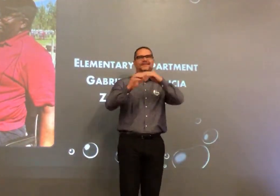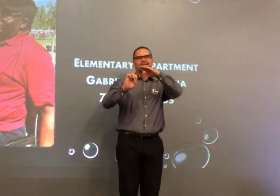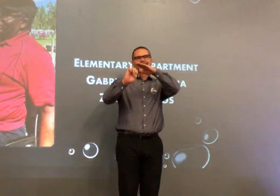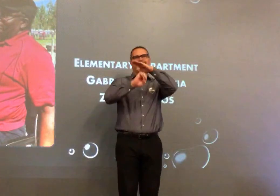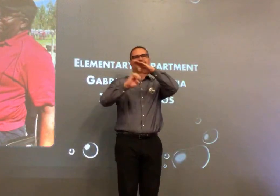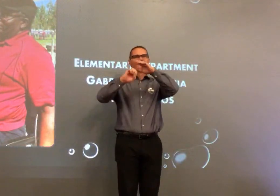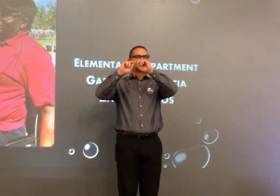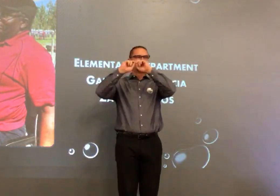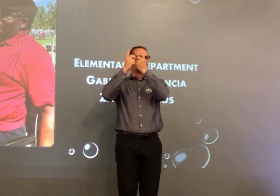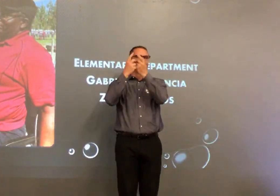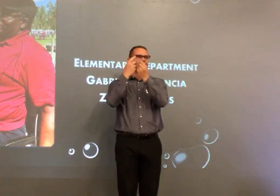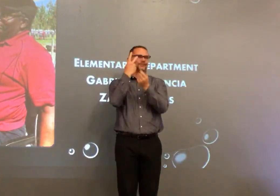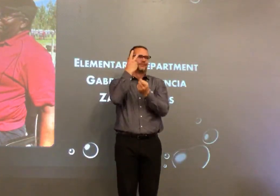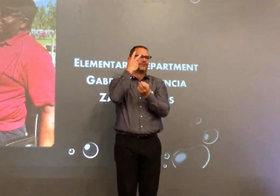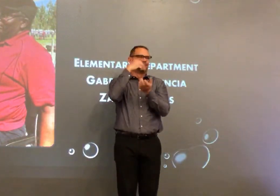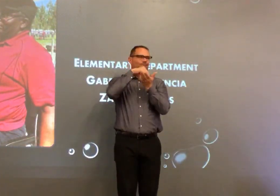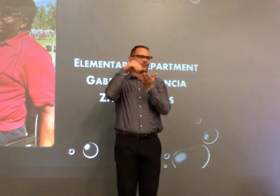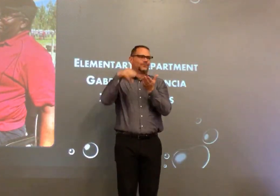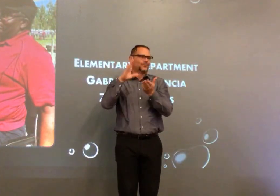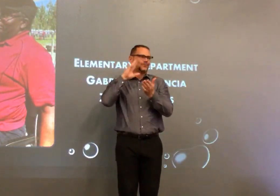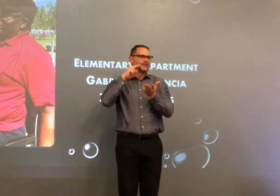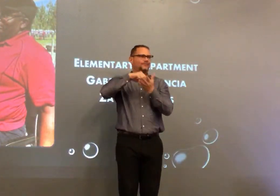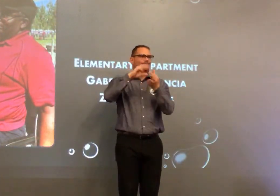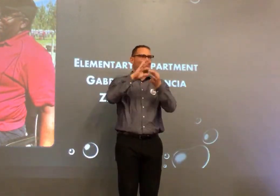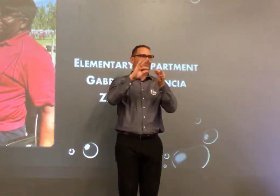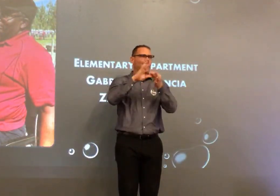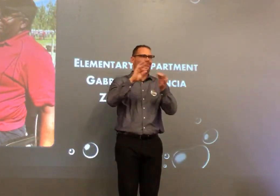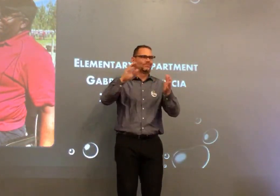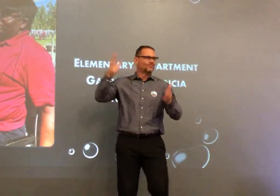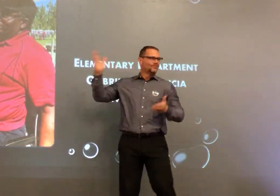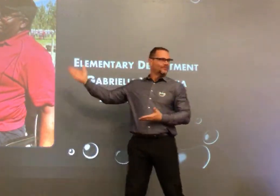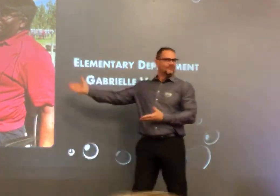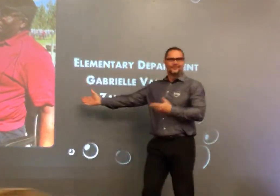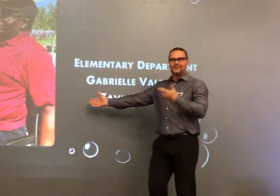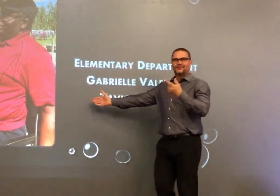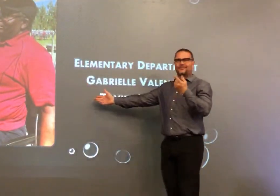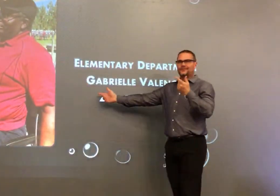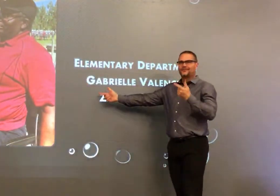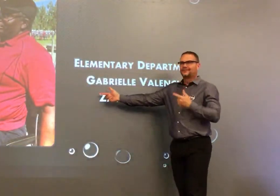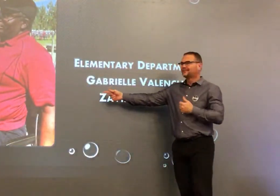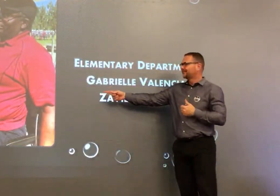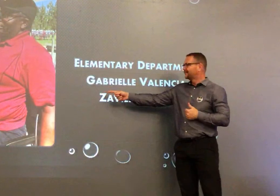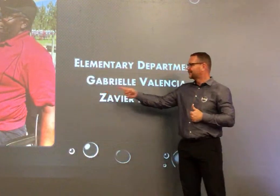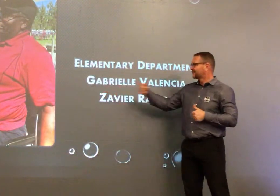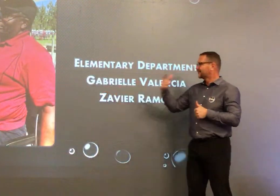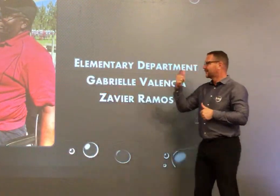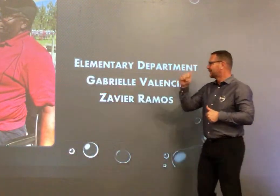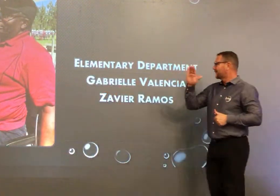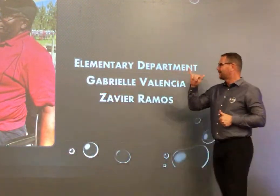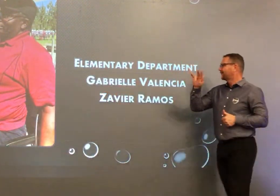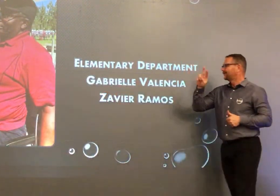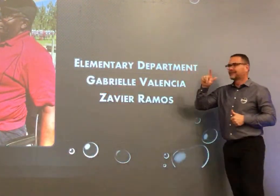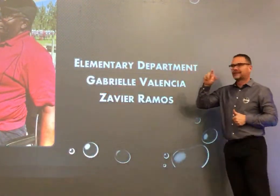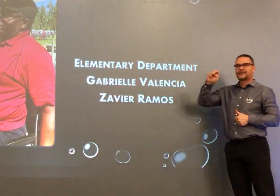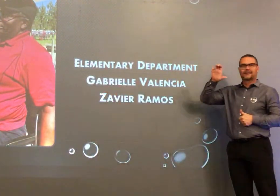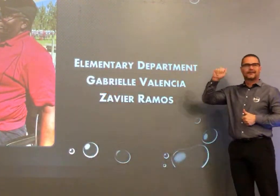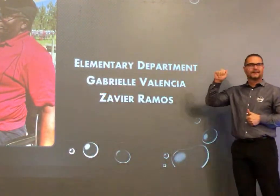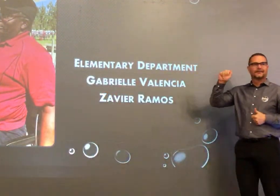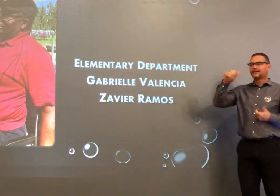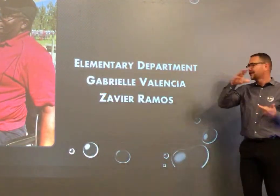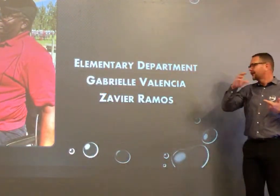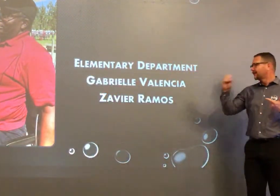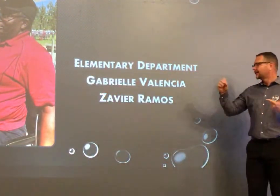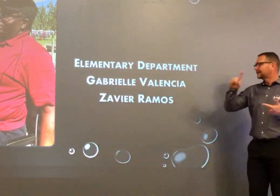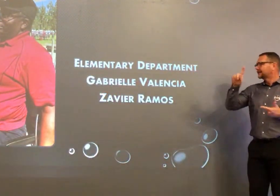All right. Next, we have our elementary department. have two students that will come up here on stage. So we have Gabrielle and